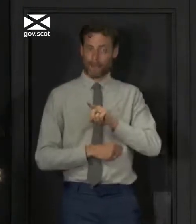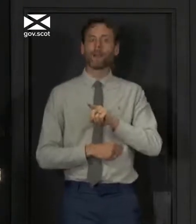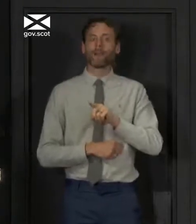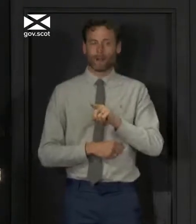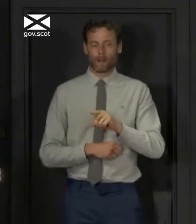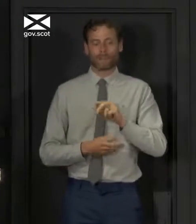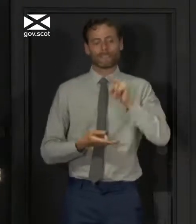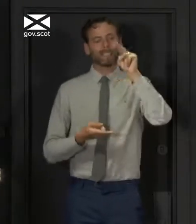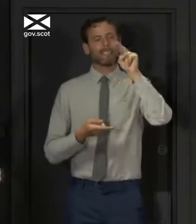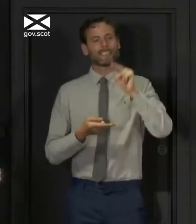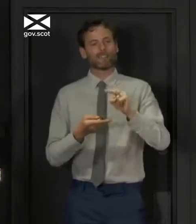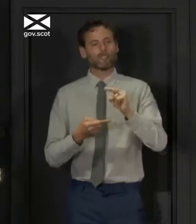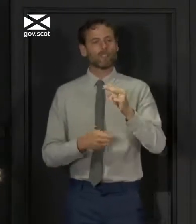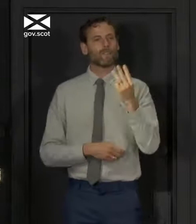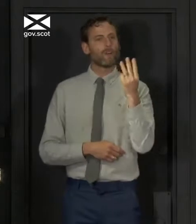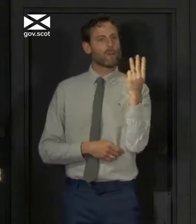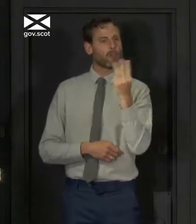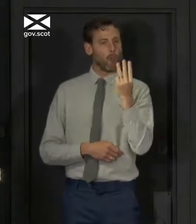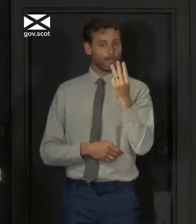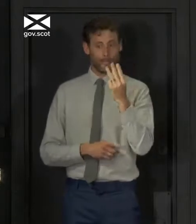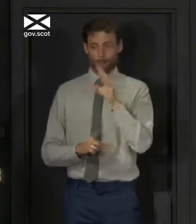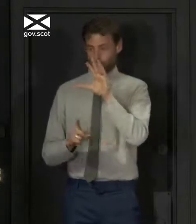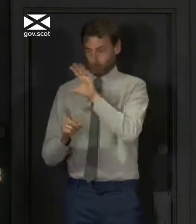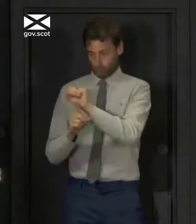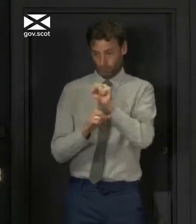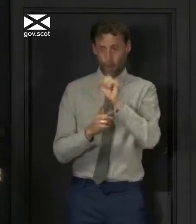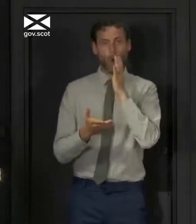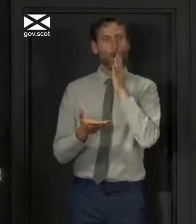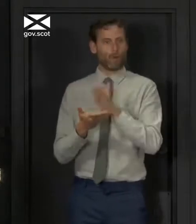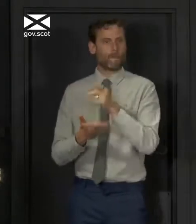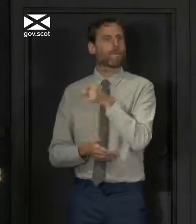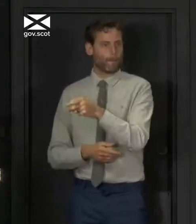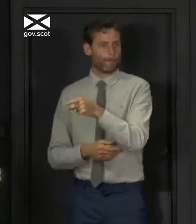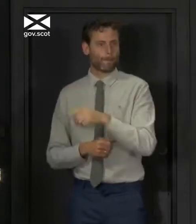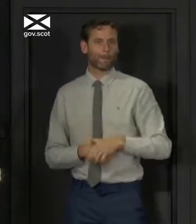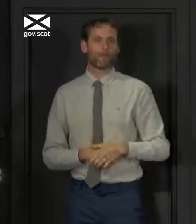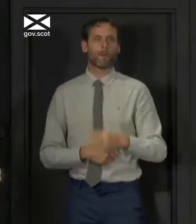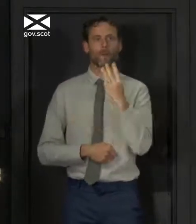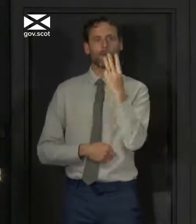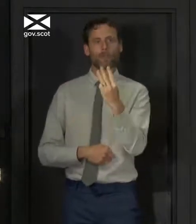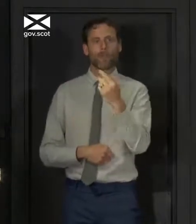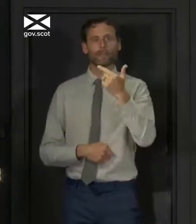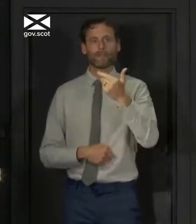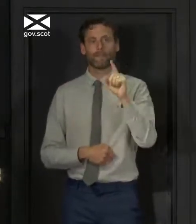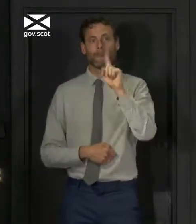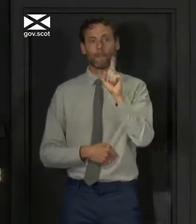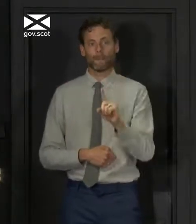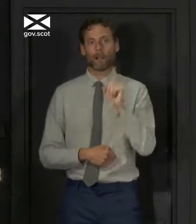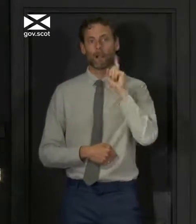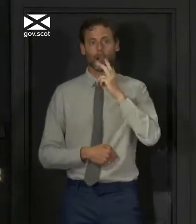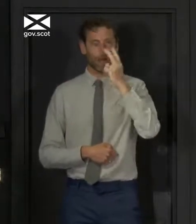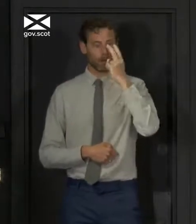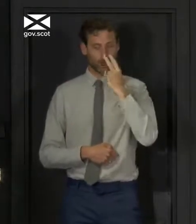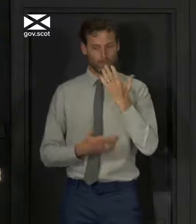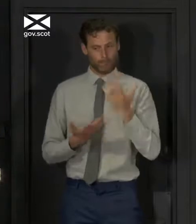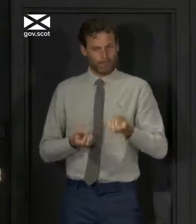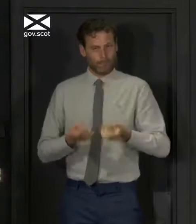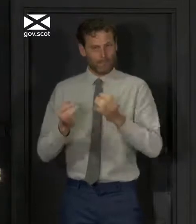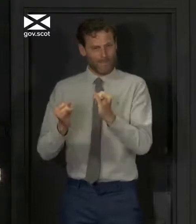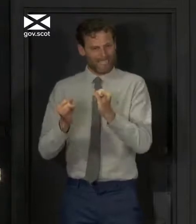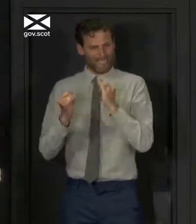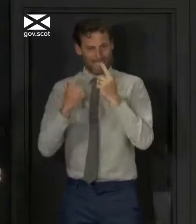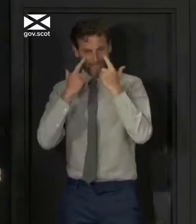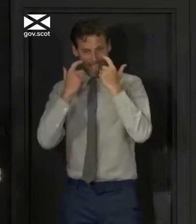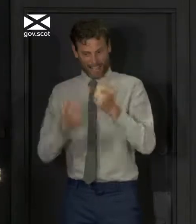of 13 in the number of confirmed cases. A total of 37 people last night were in intensive care with